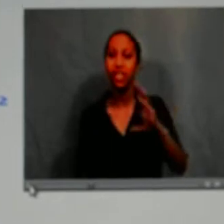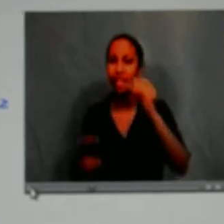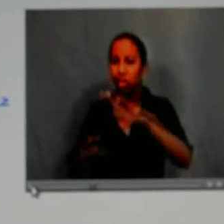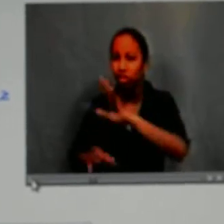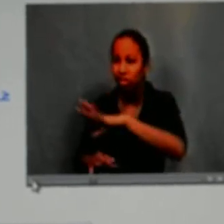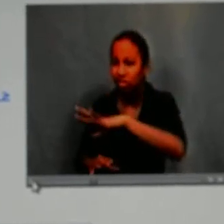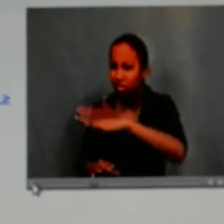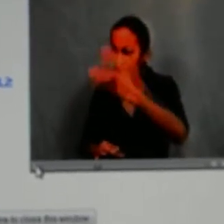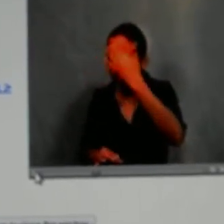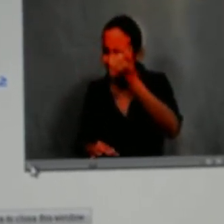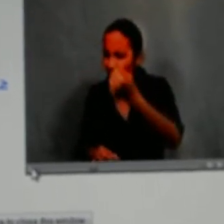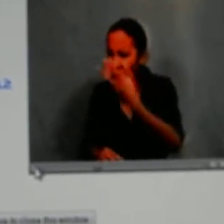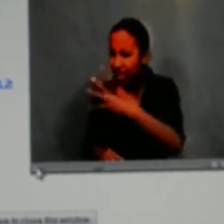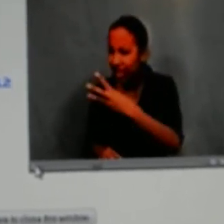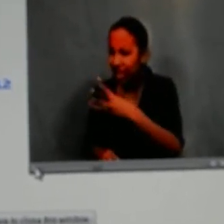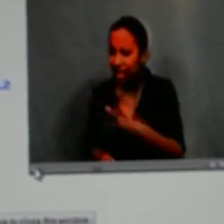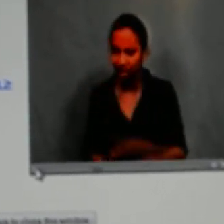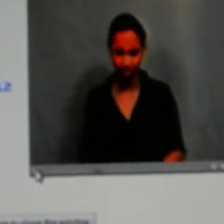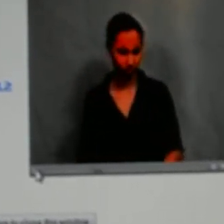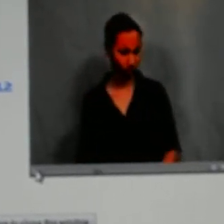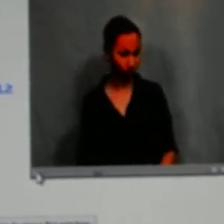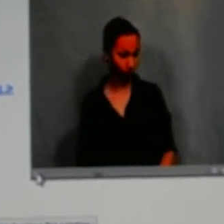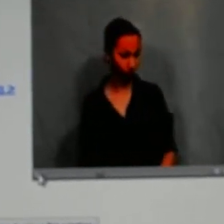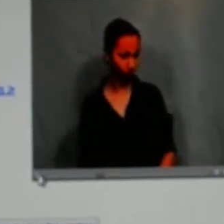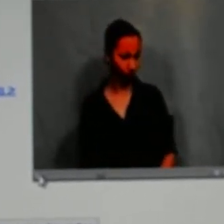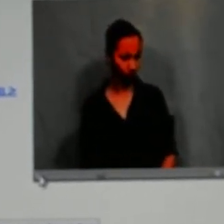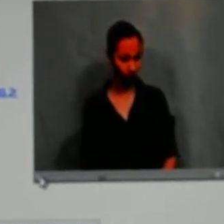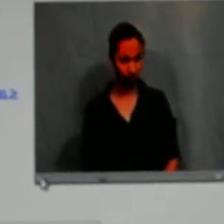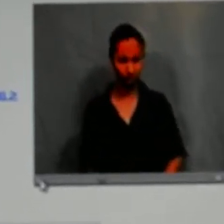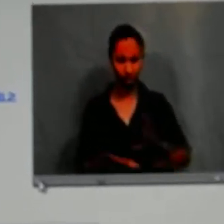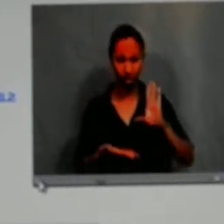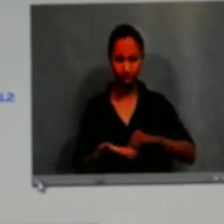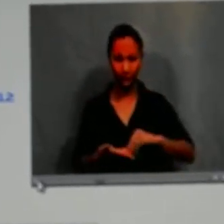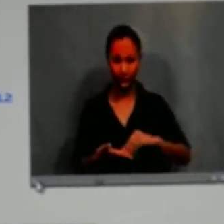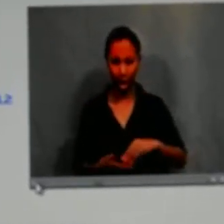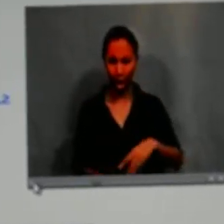17, 18, 19. And the teacher was like, hey, you forgot 16.